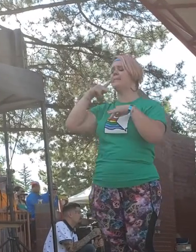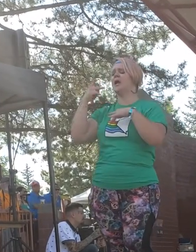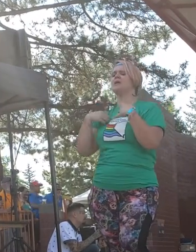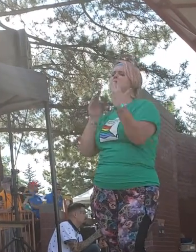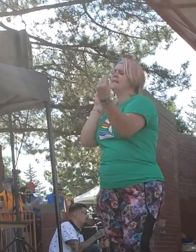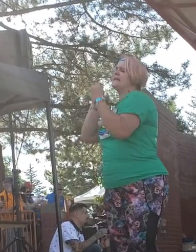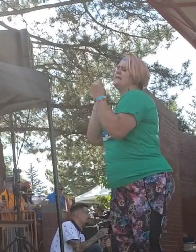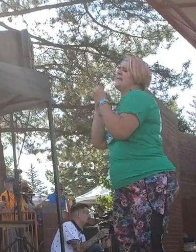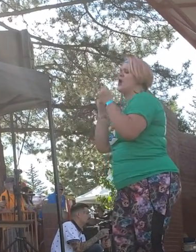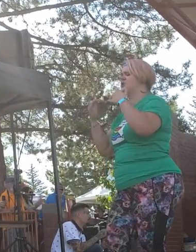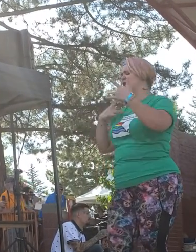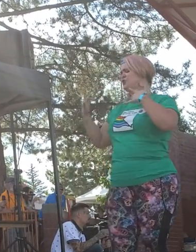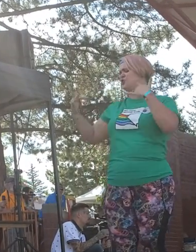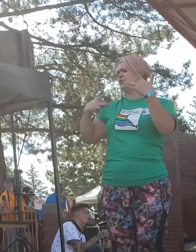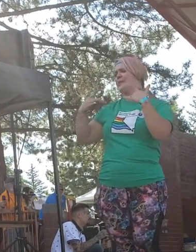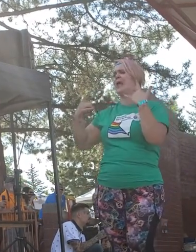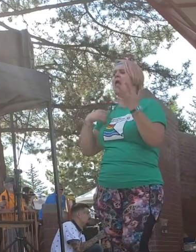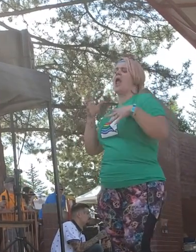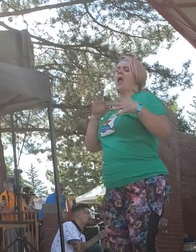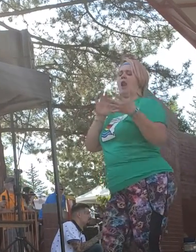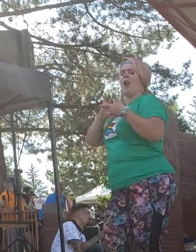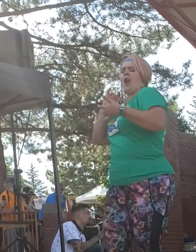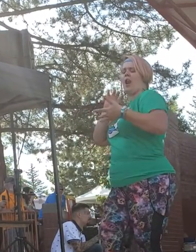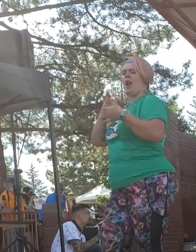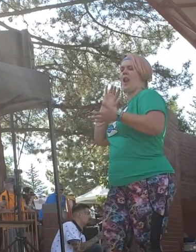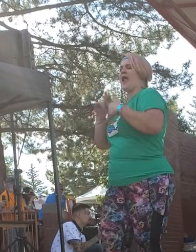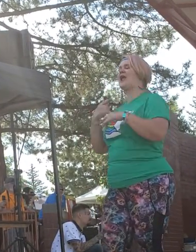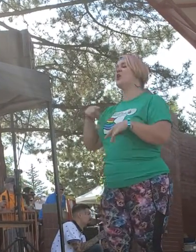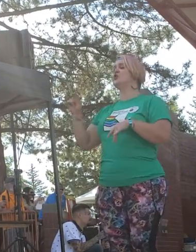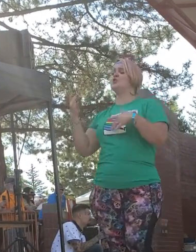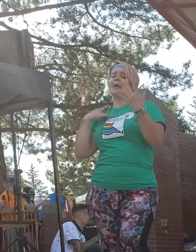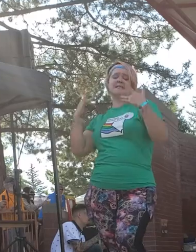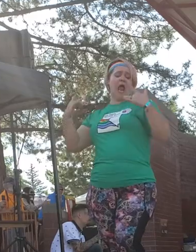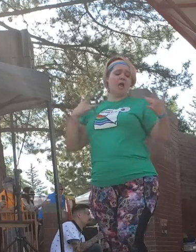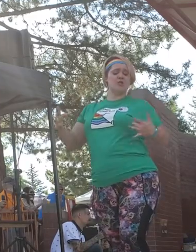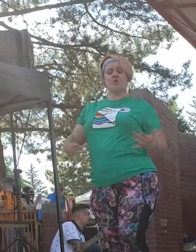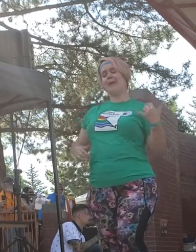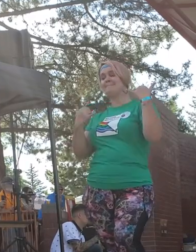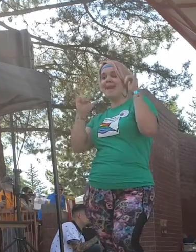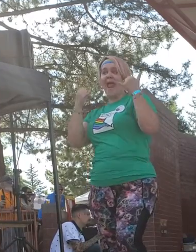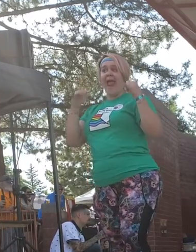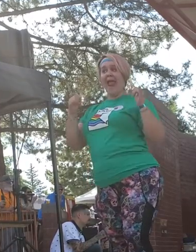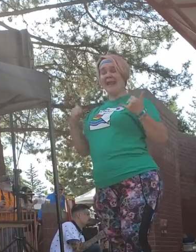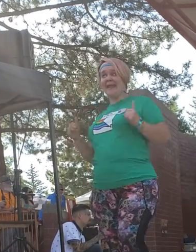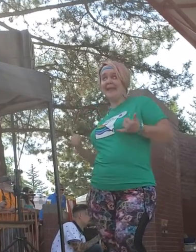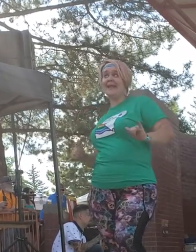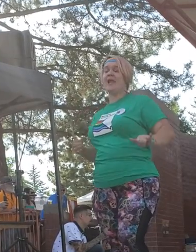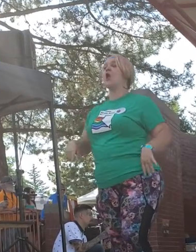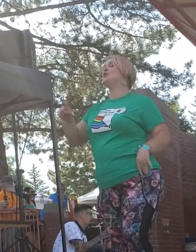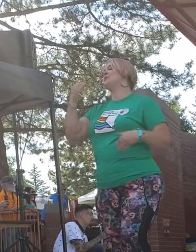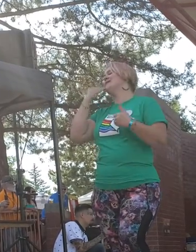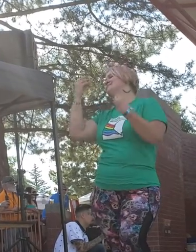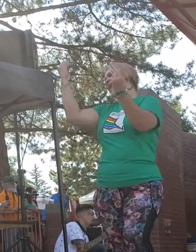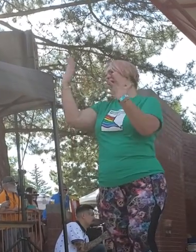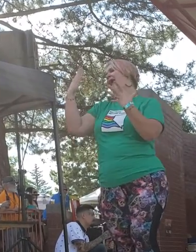touch me there, hang it, hang it You can play, you can play You can say,